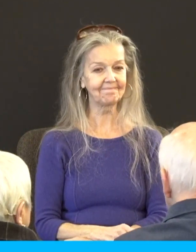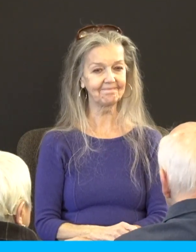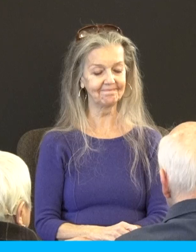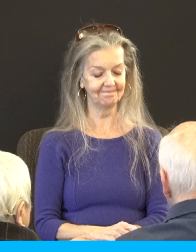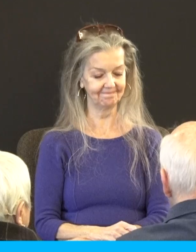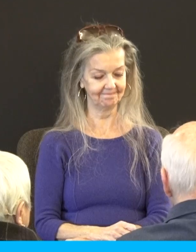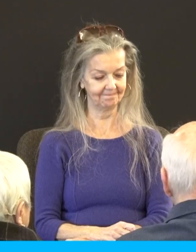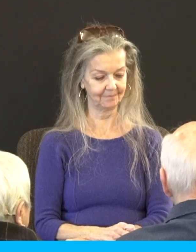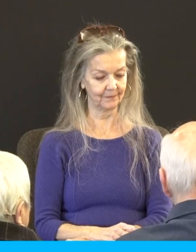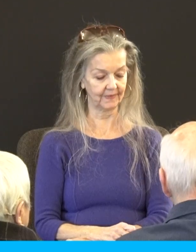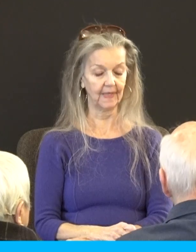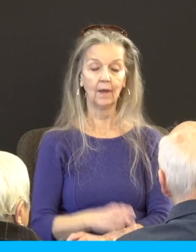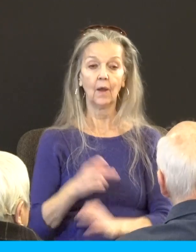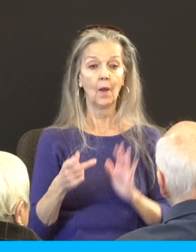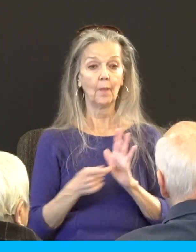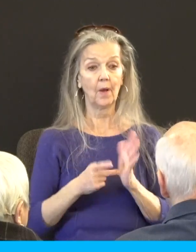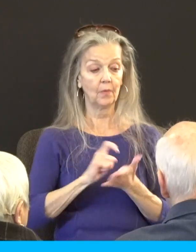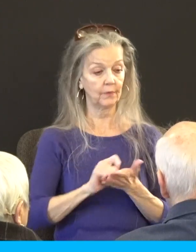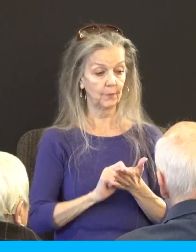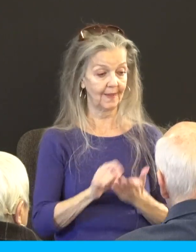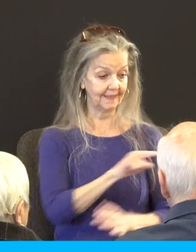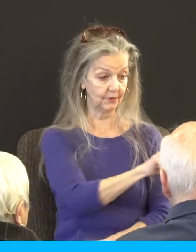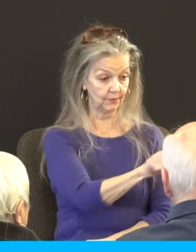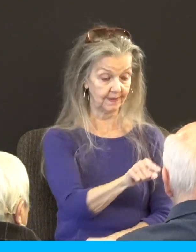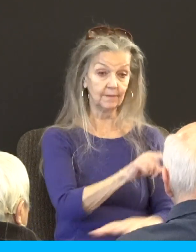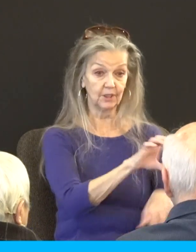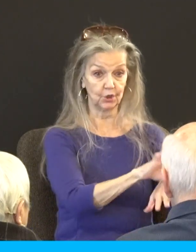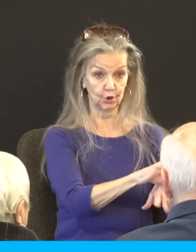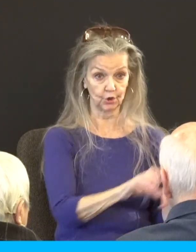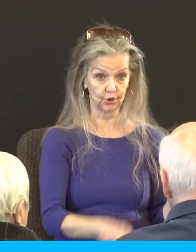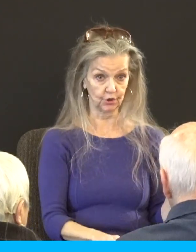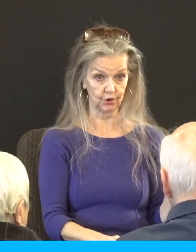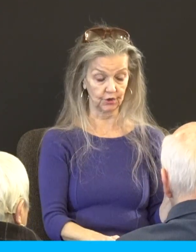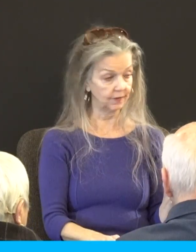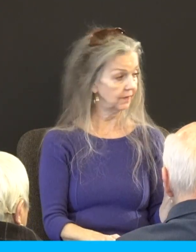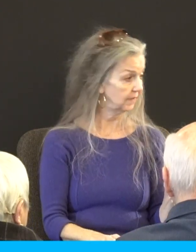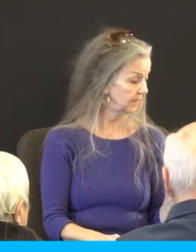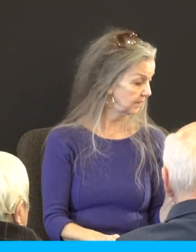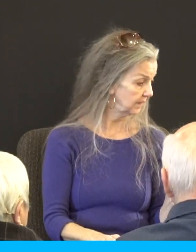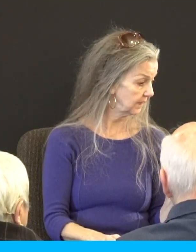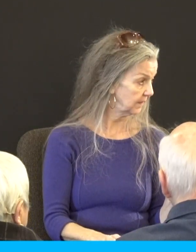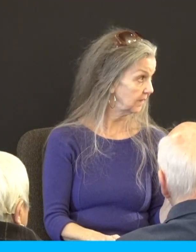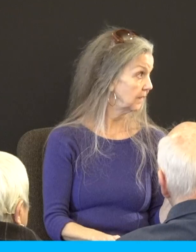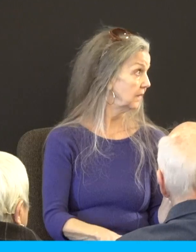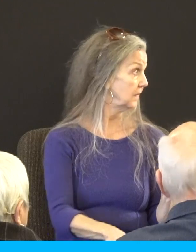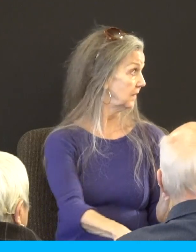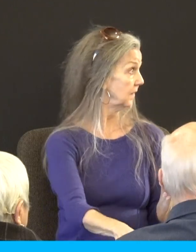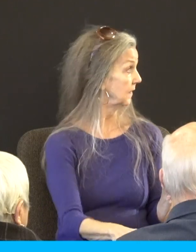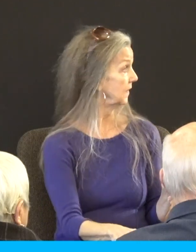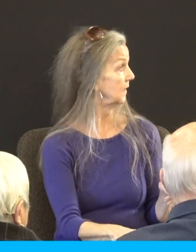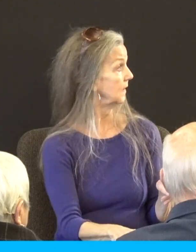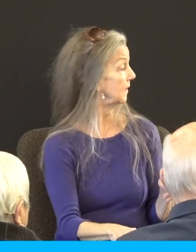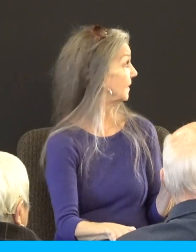He wrote to them to take... No, let's go back and read it. Let's go back. Just easier. Did I already read it? Somebody tell me.